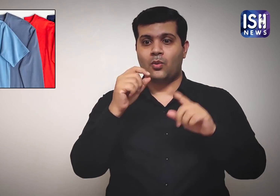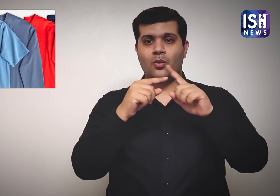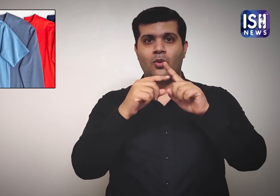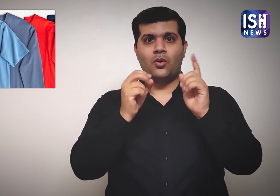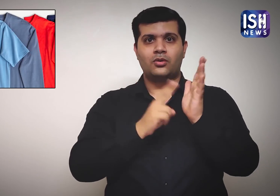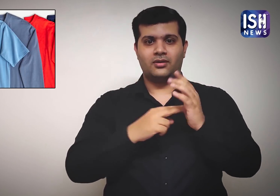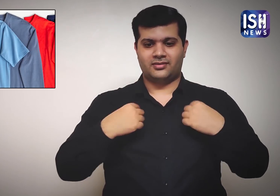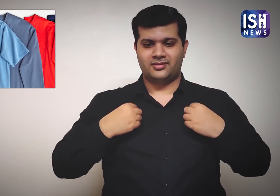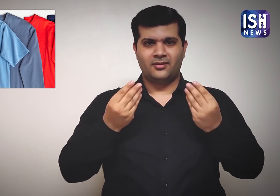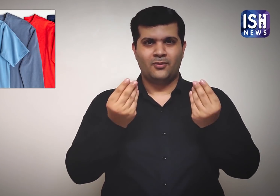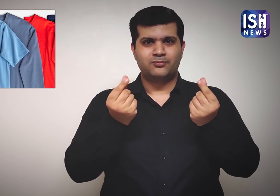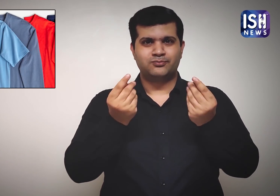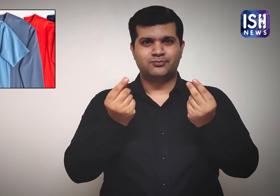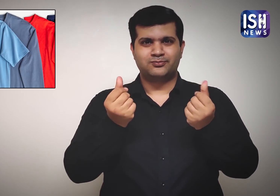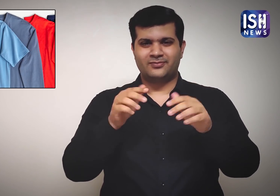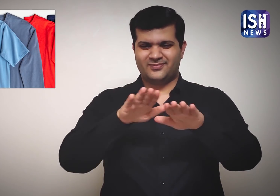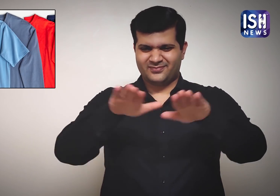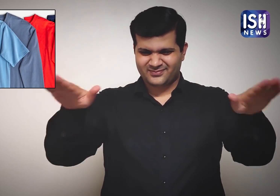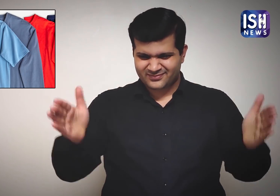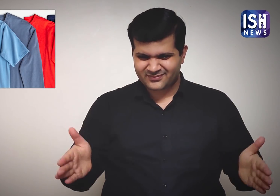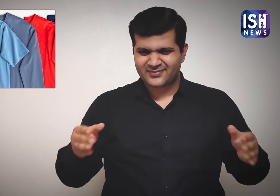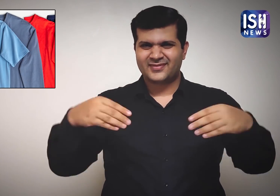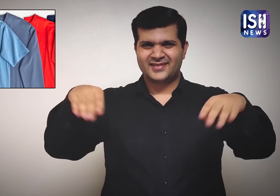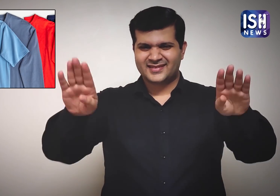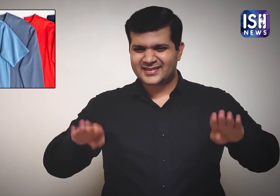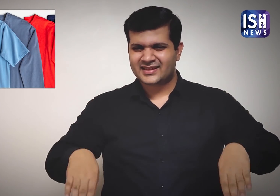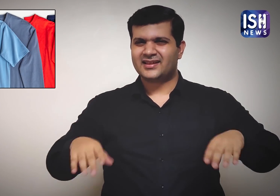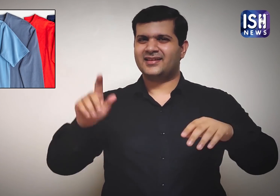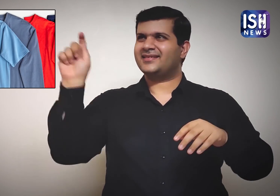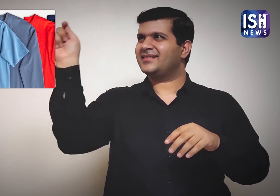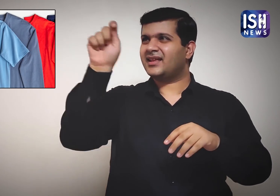Compared to that, on cotton clothes, it stays alive for a shorter time.